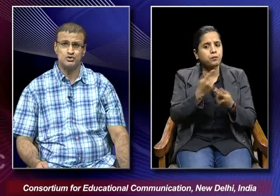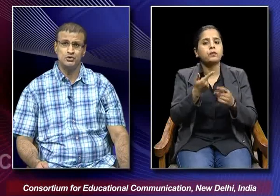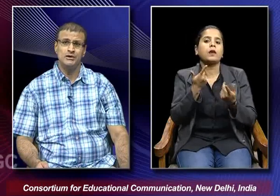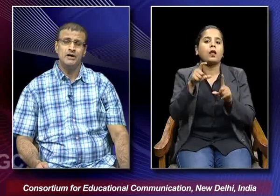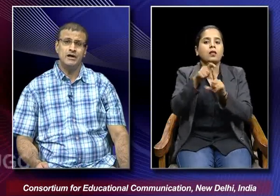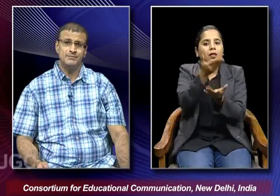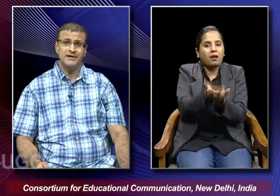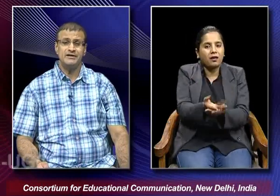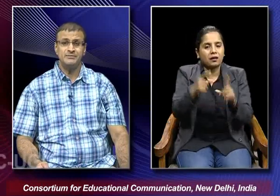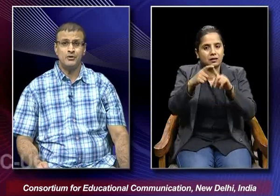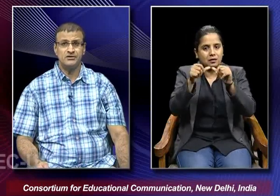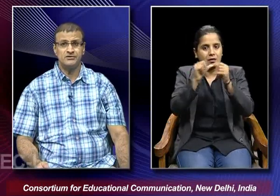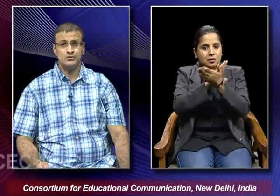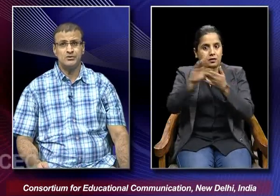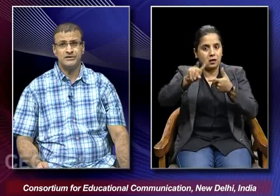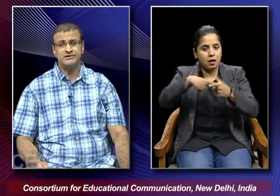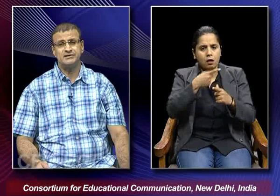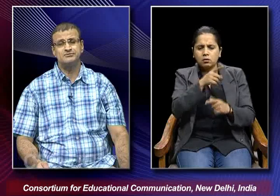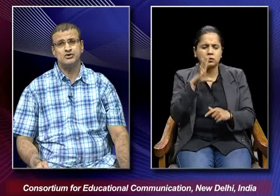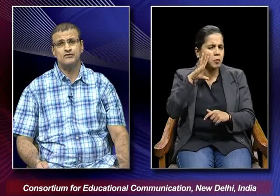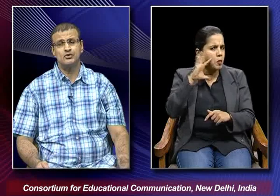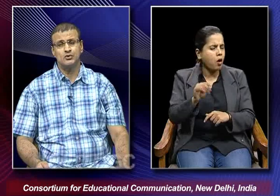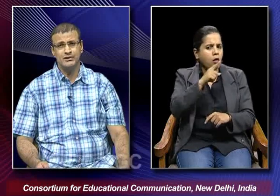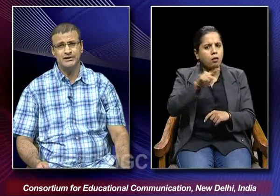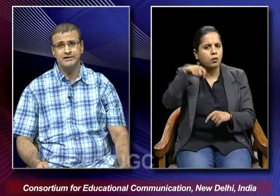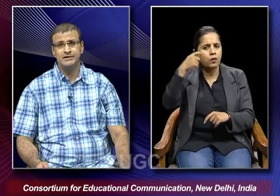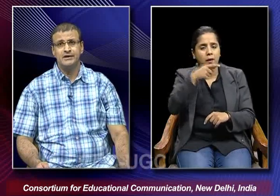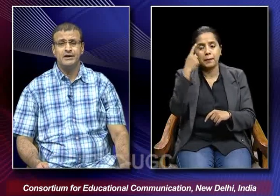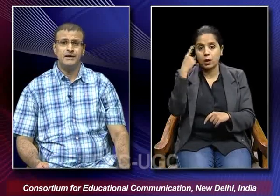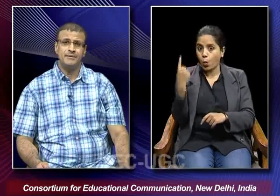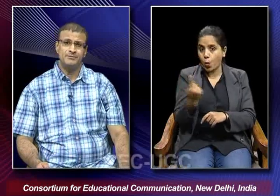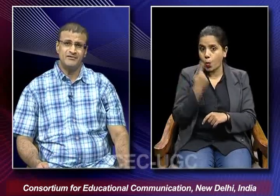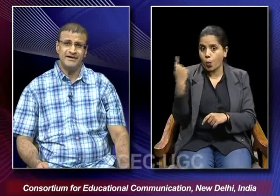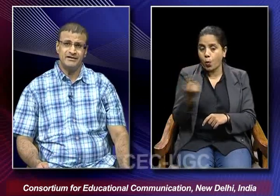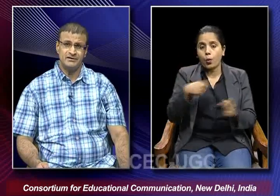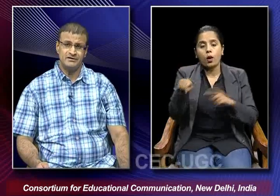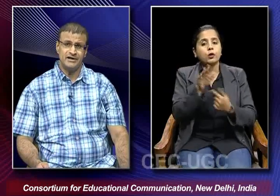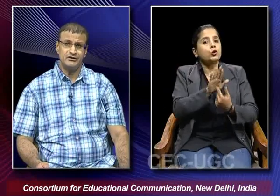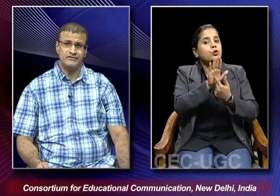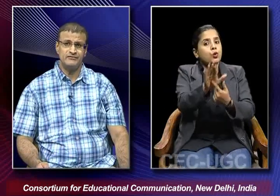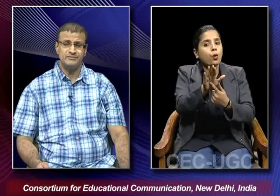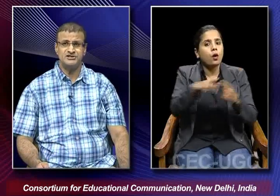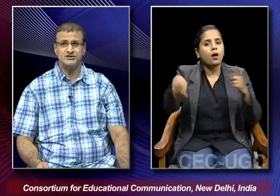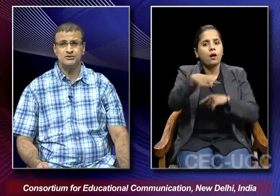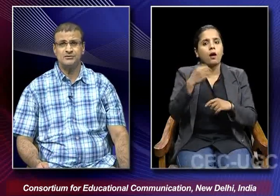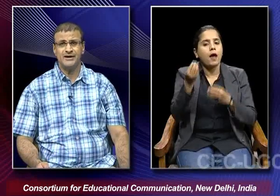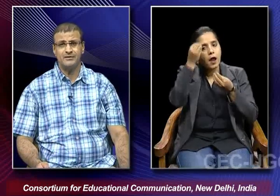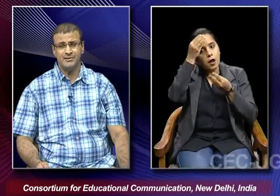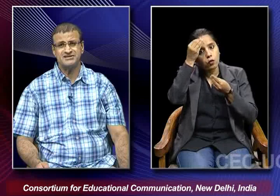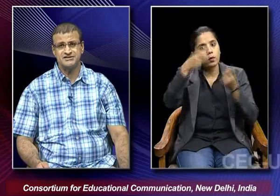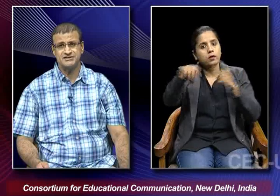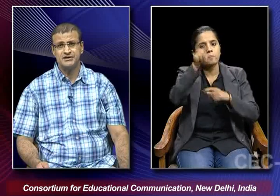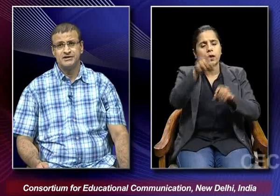also played an important role in terms of not only dowry providing the kind of information to the